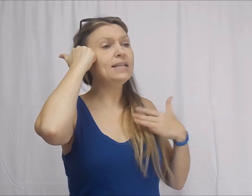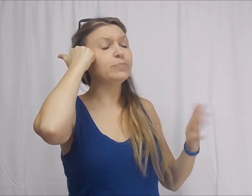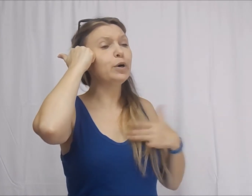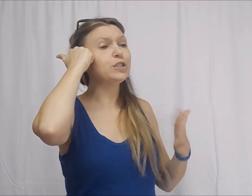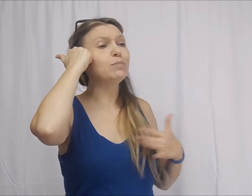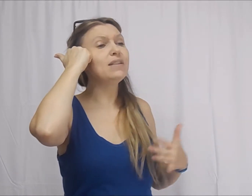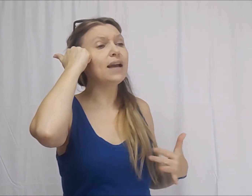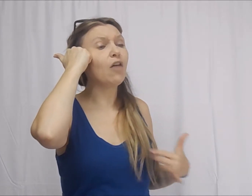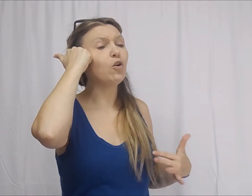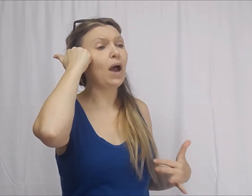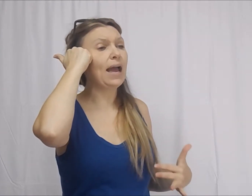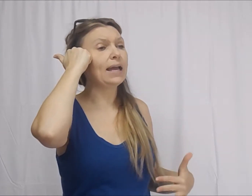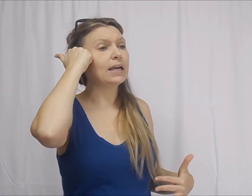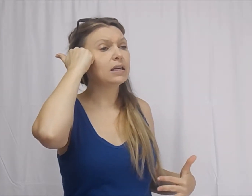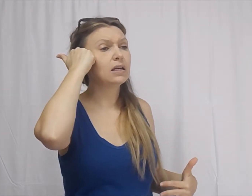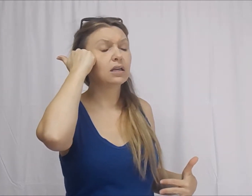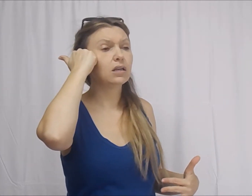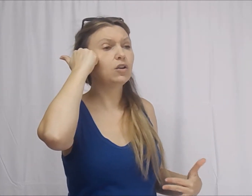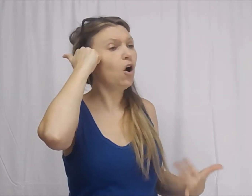is pushing me the other way. No.